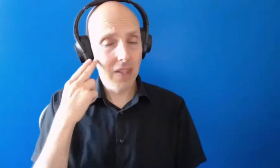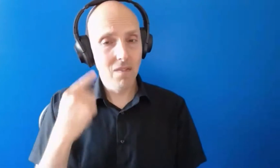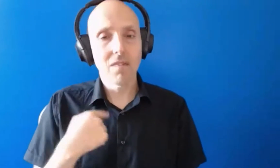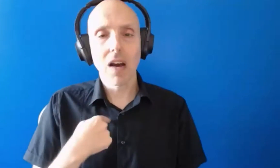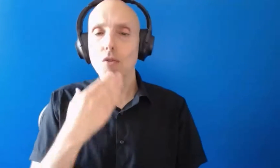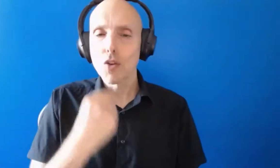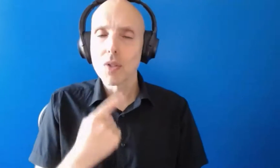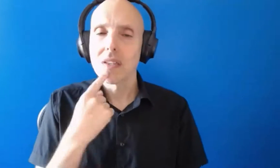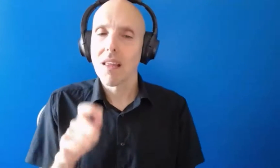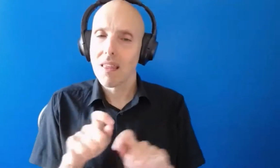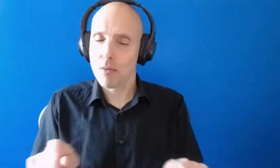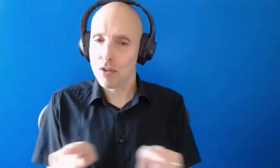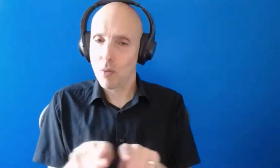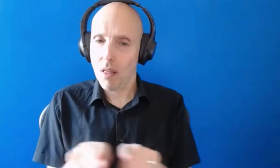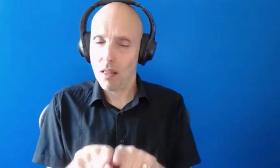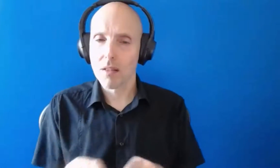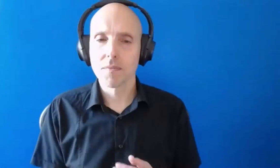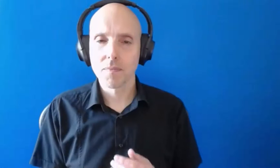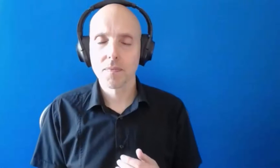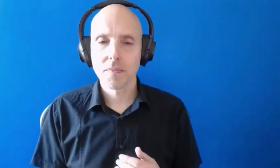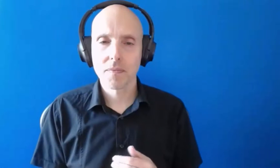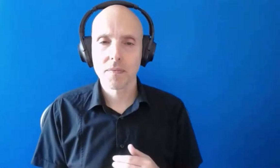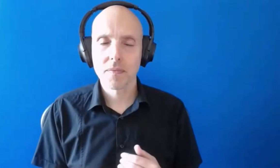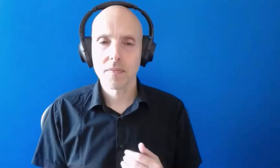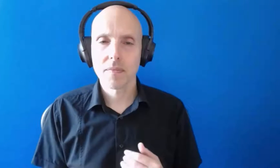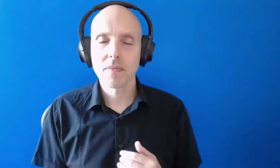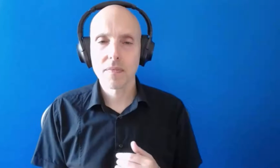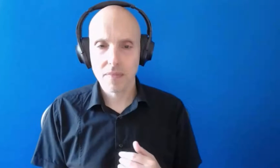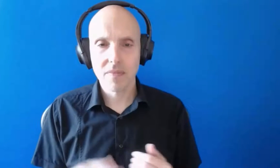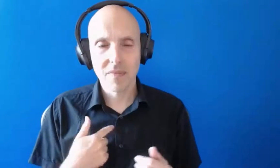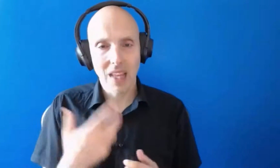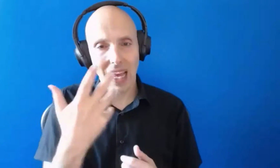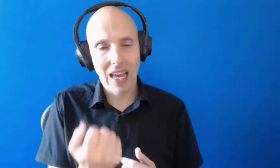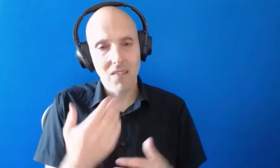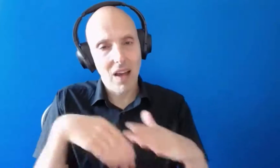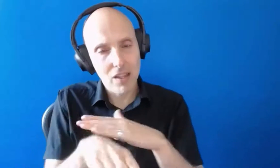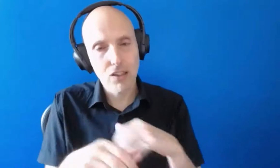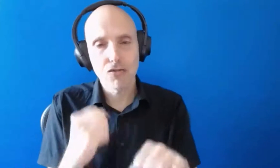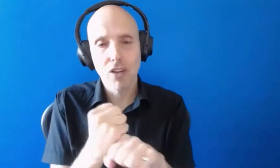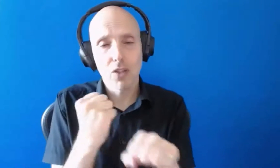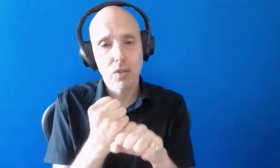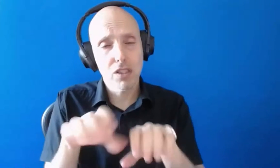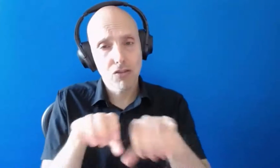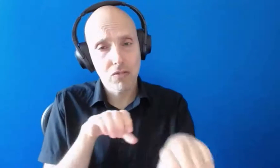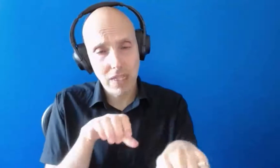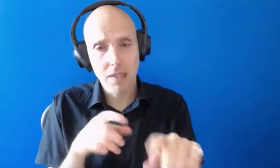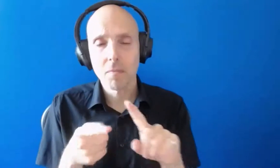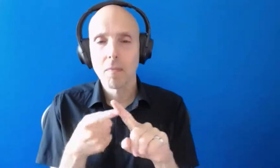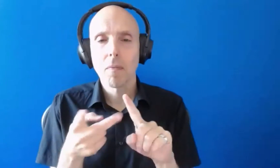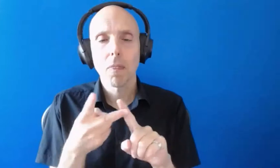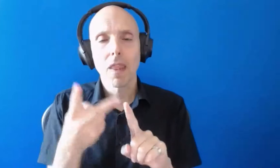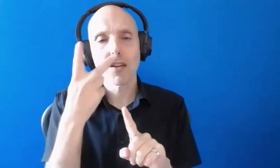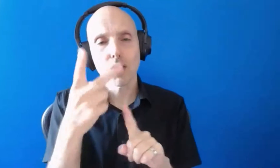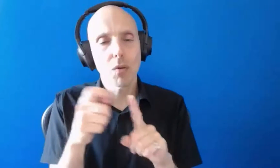captions to I have an undergraduate degree and to postgraduate